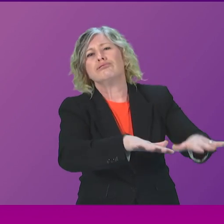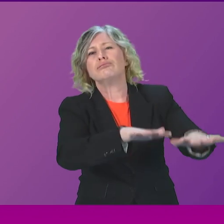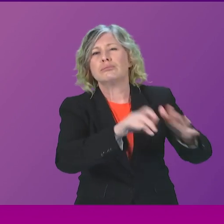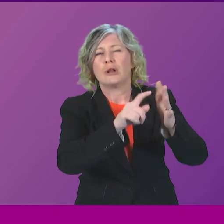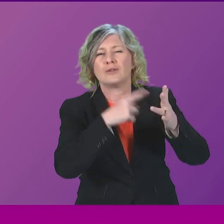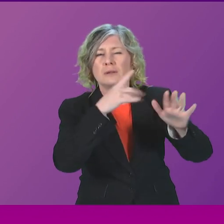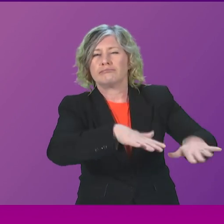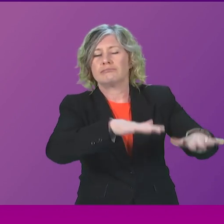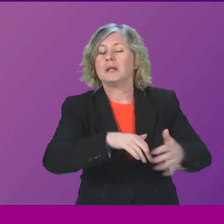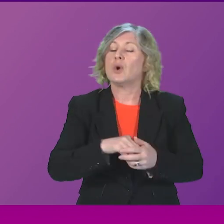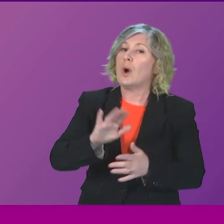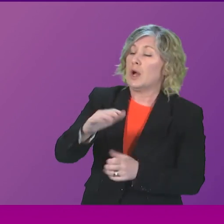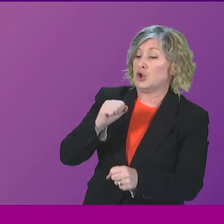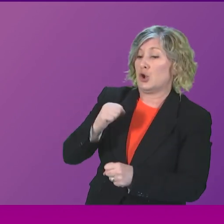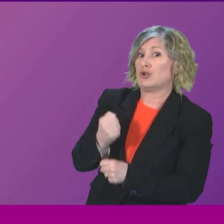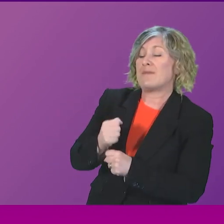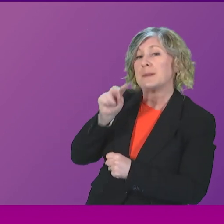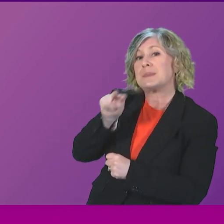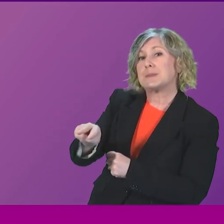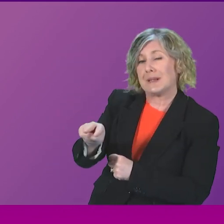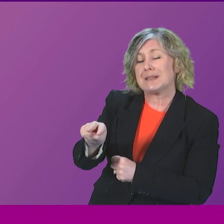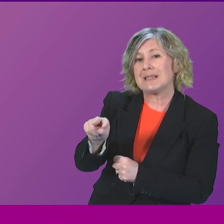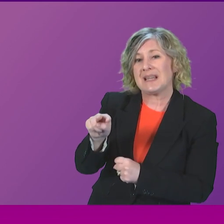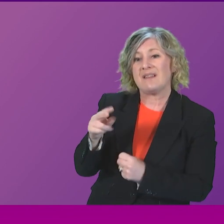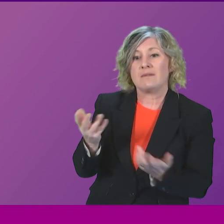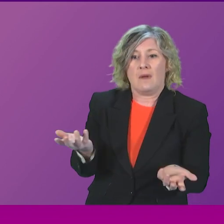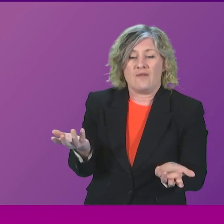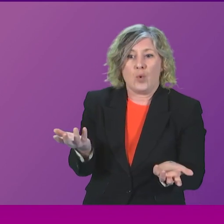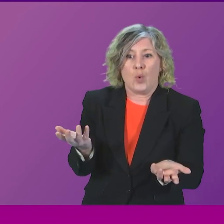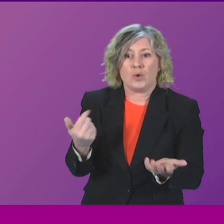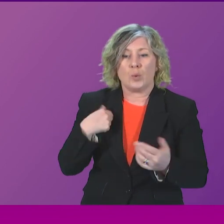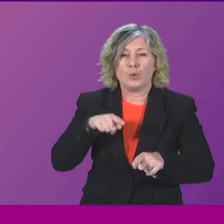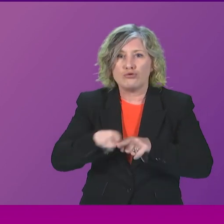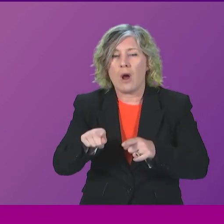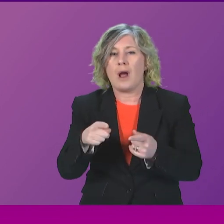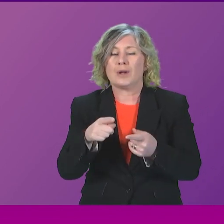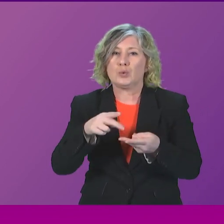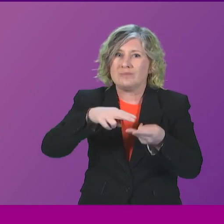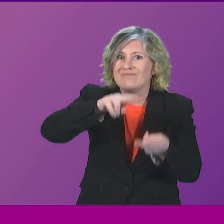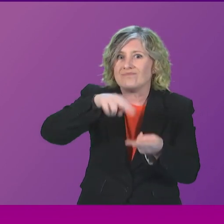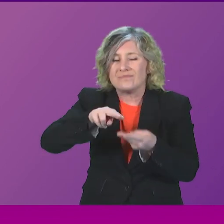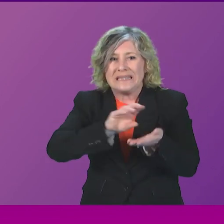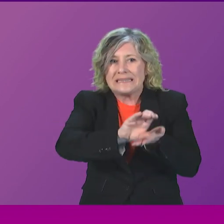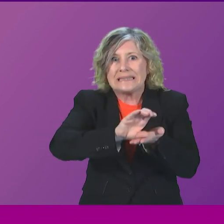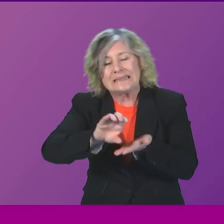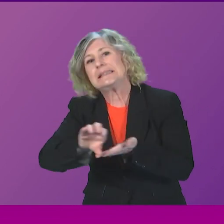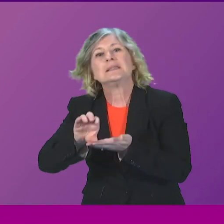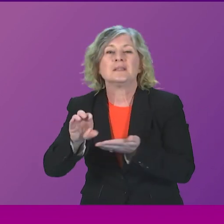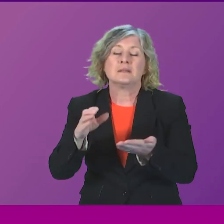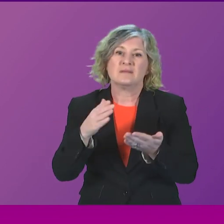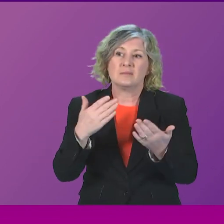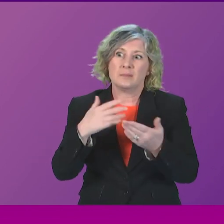What I would say from a Scottish Government perspective, we are, of course, increasing resources available to local government by over